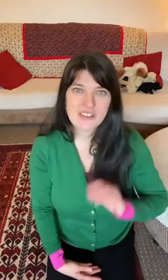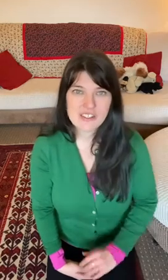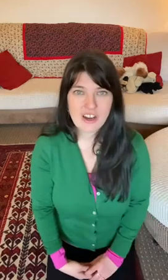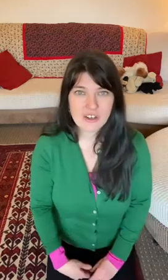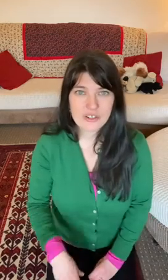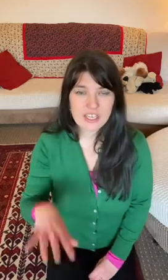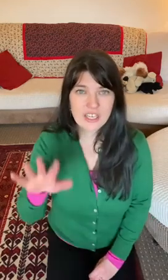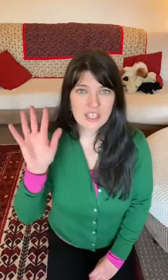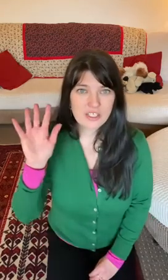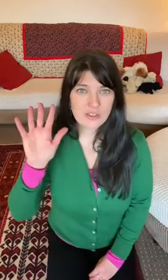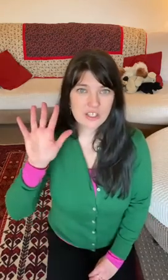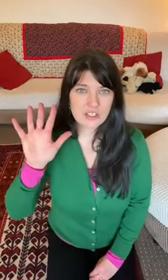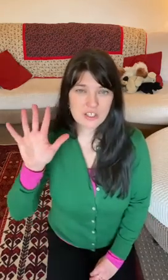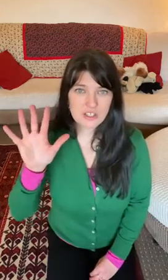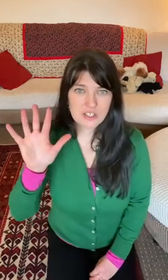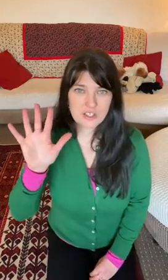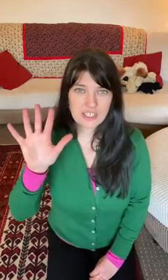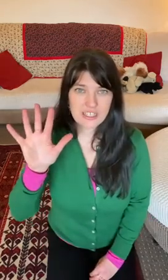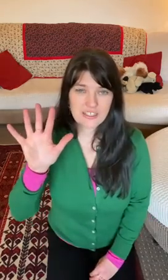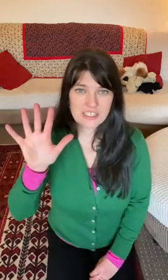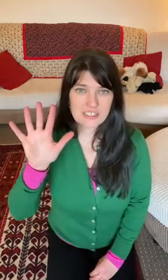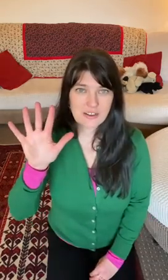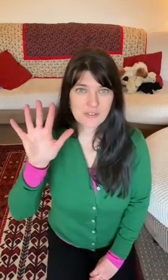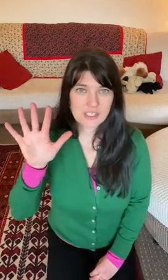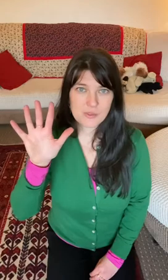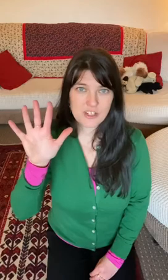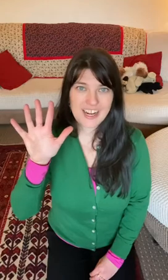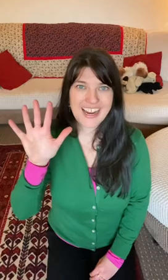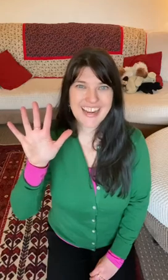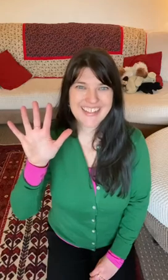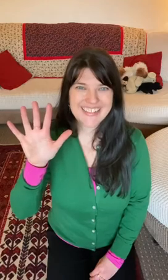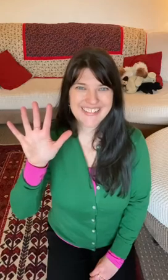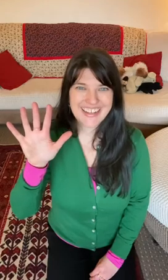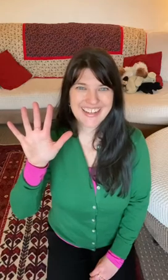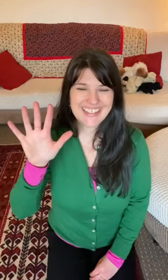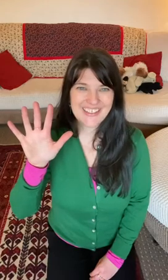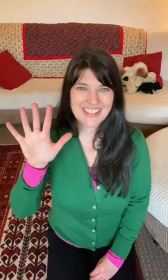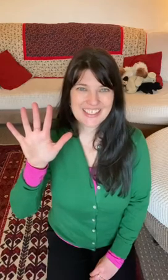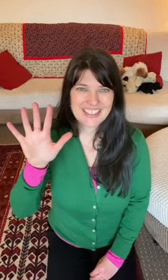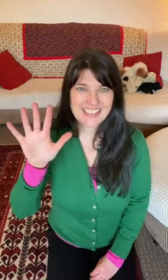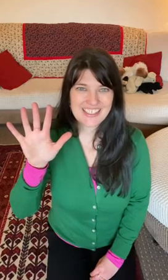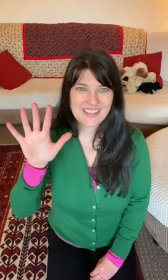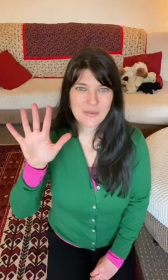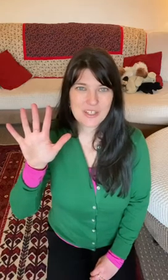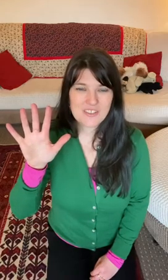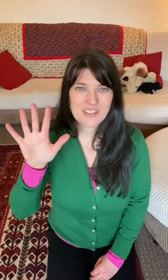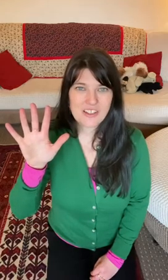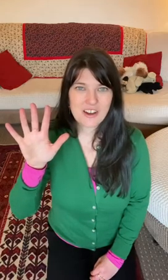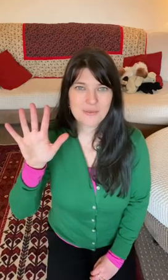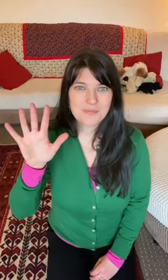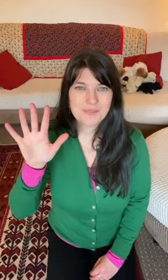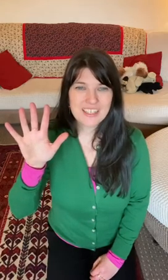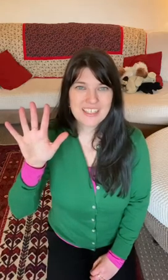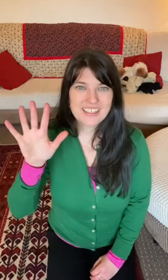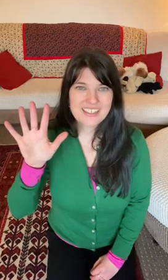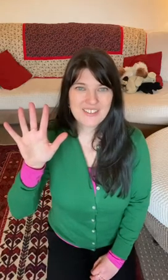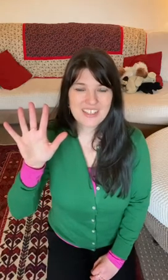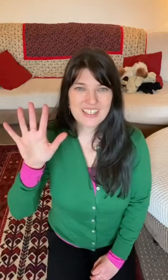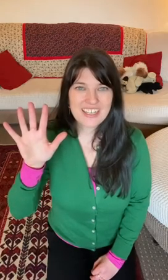song goes and you can, you can join in at least at first with your hand. Okay. And you can just listen to the words of the song. So here